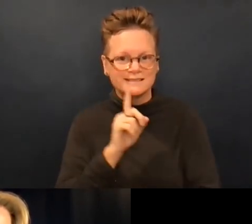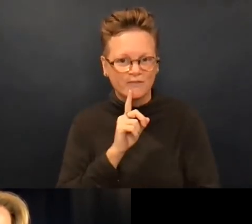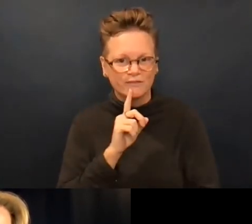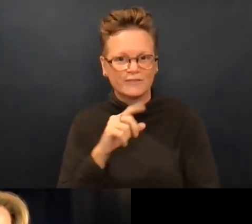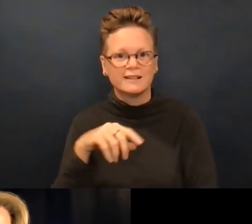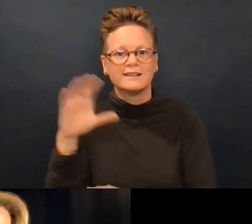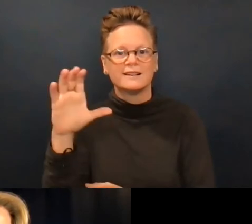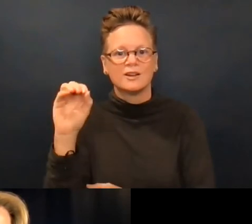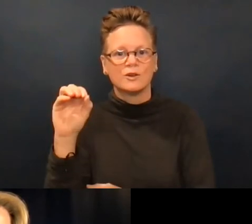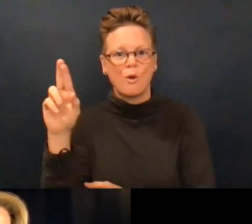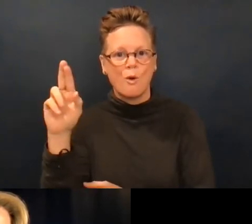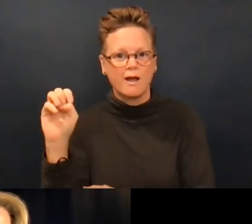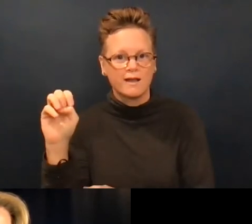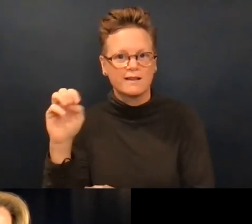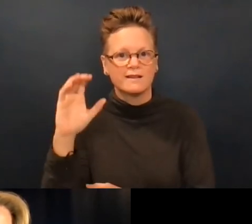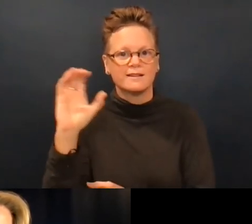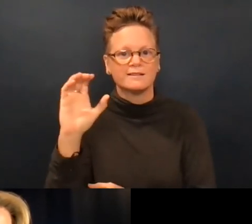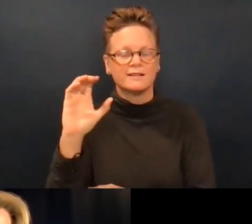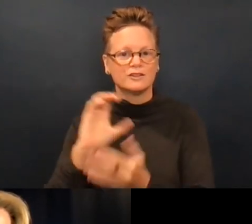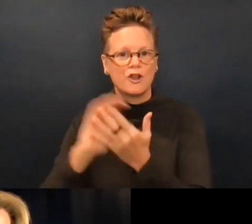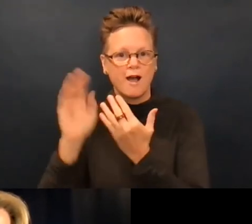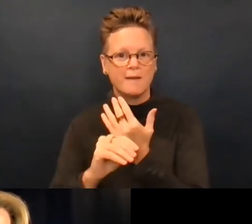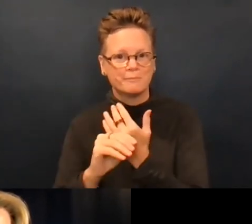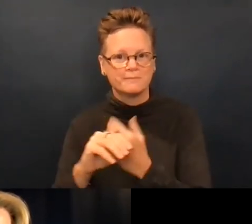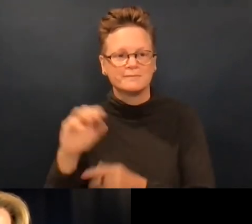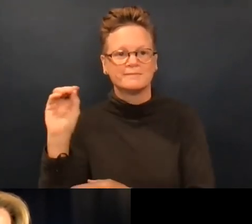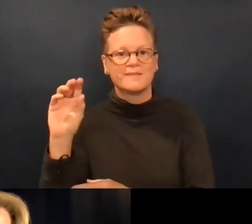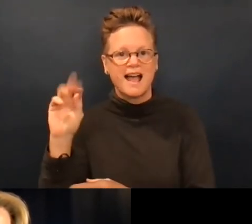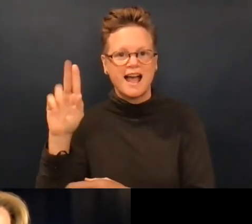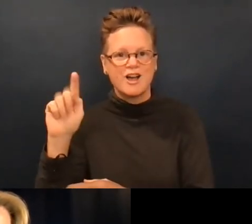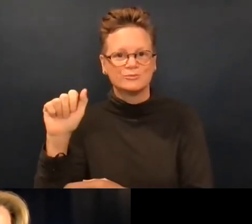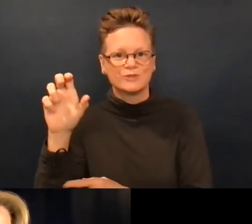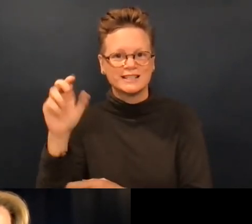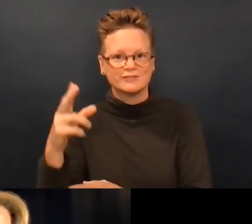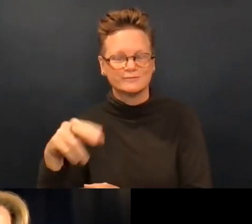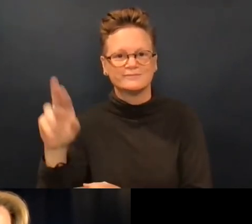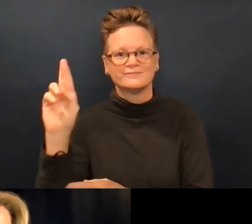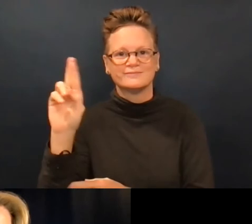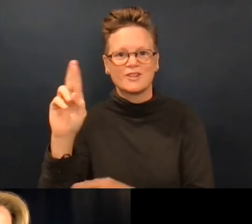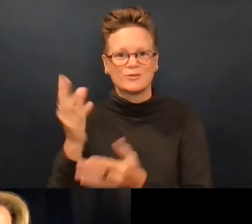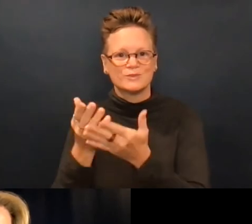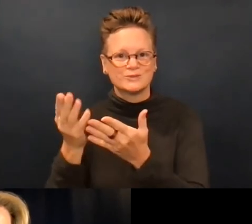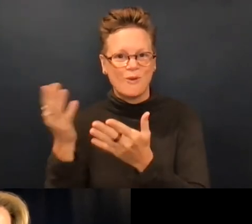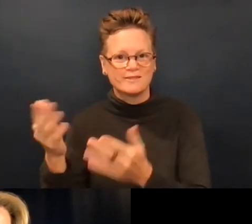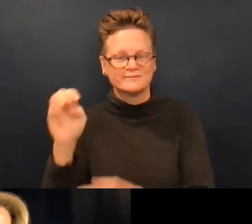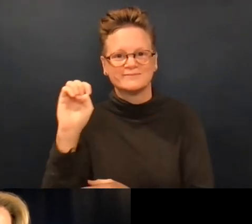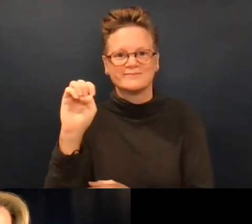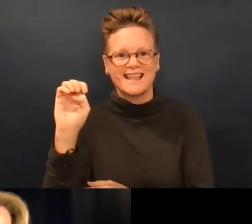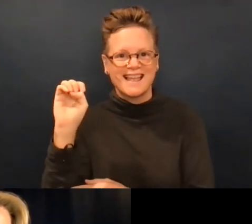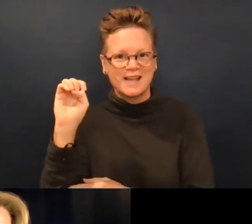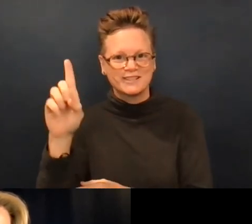CSD CORE, California School for the Deaf CORE. C stands for Curriculum, Outreach,